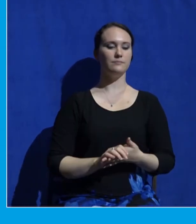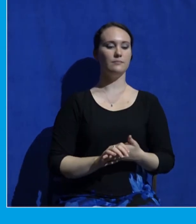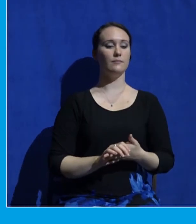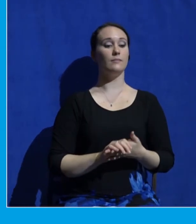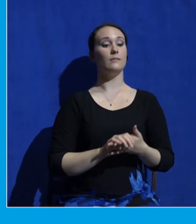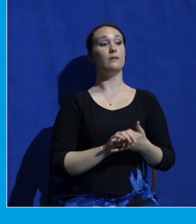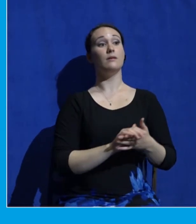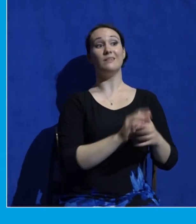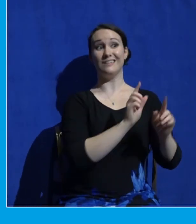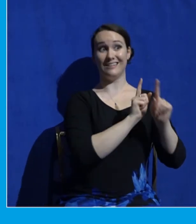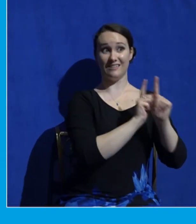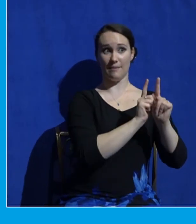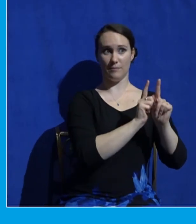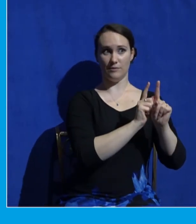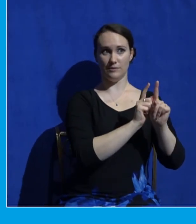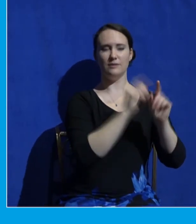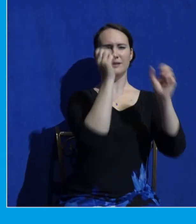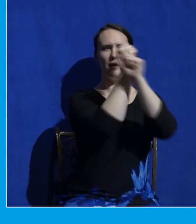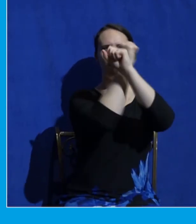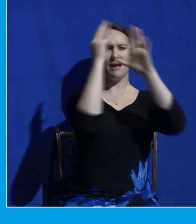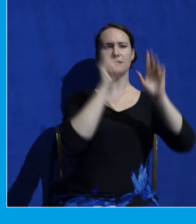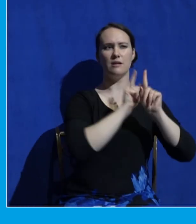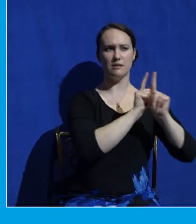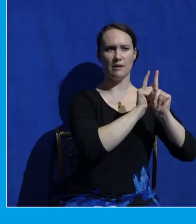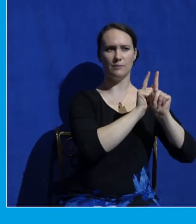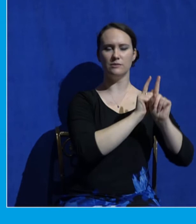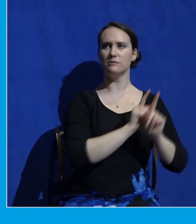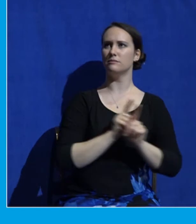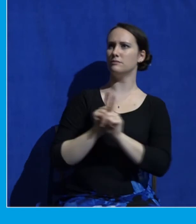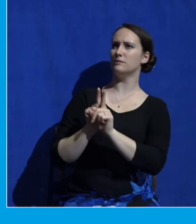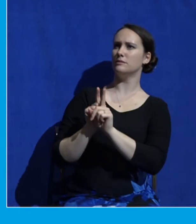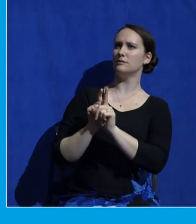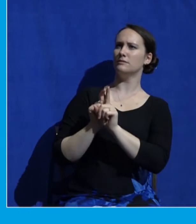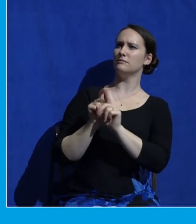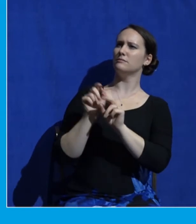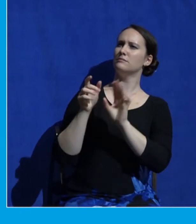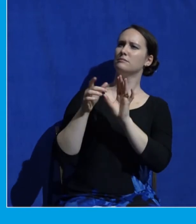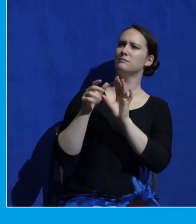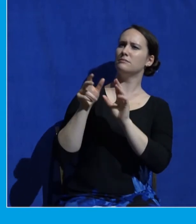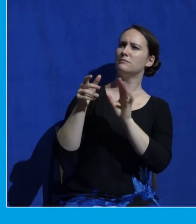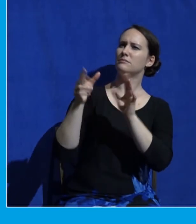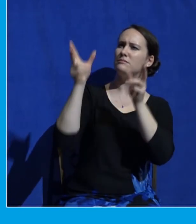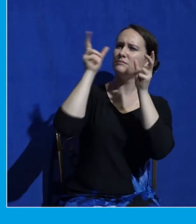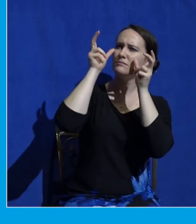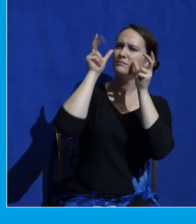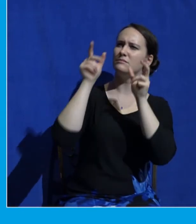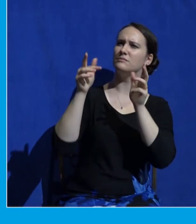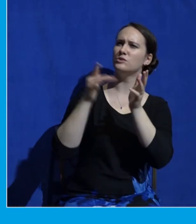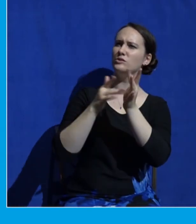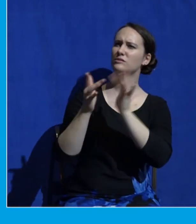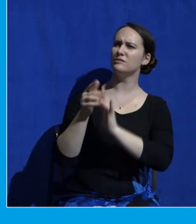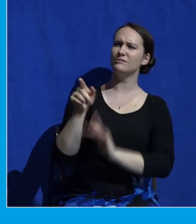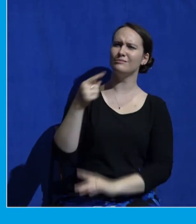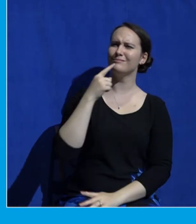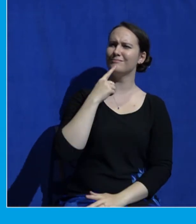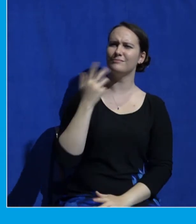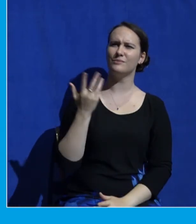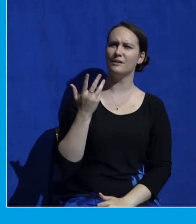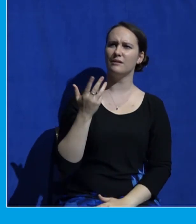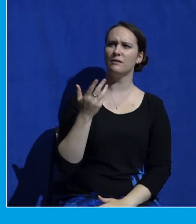Peter, James, and John. They're processing this thinking, what is going on? Because John the Baptist was beheaded by